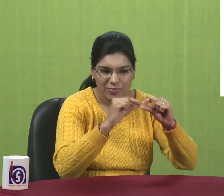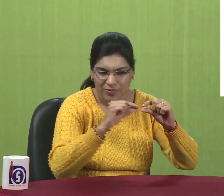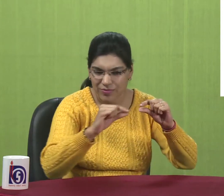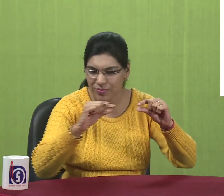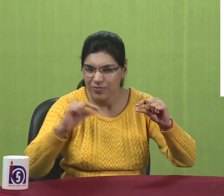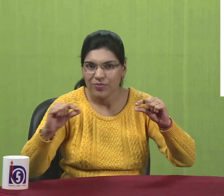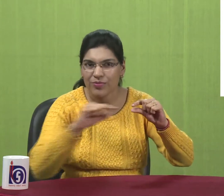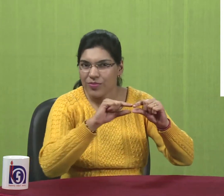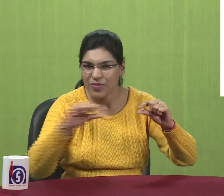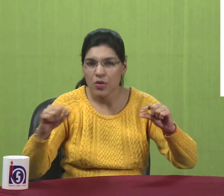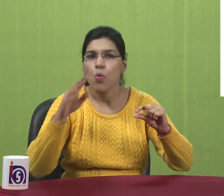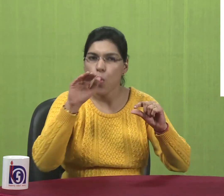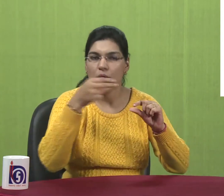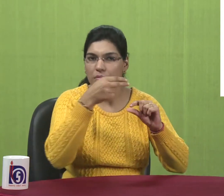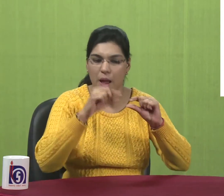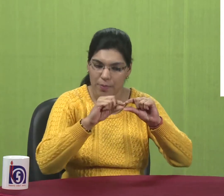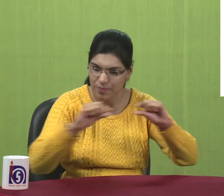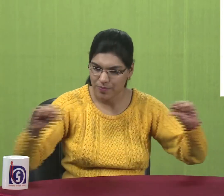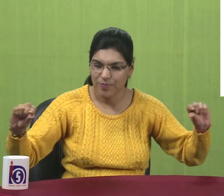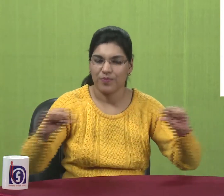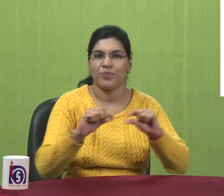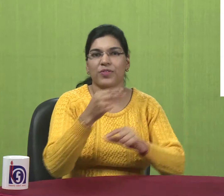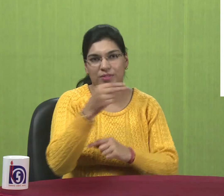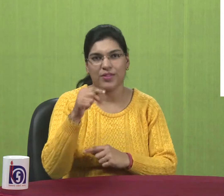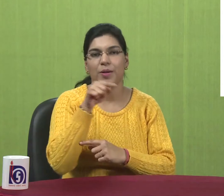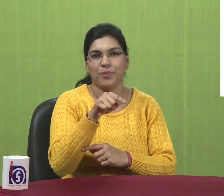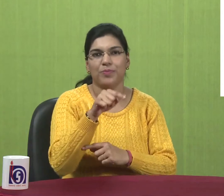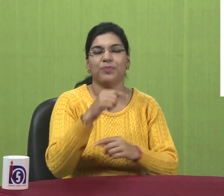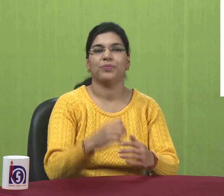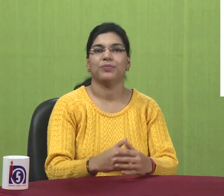It consists of all the installed apps.